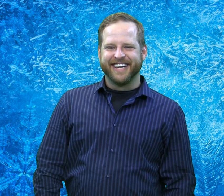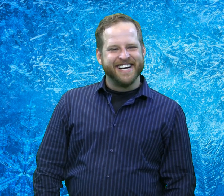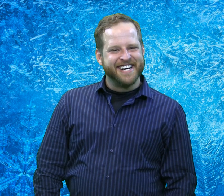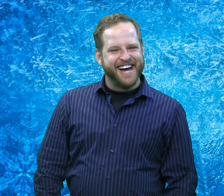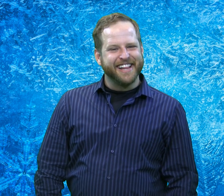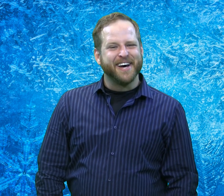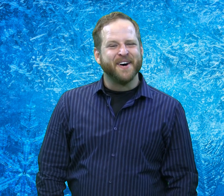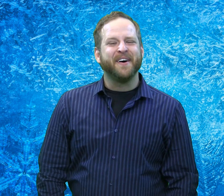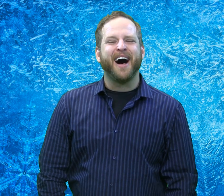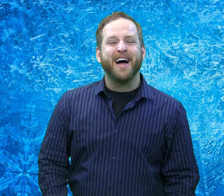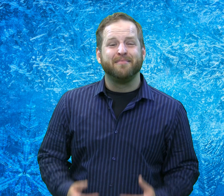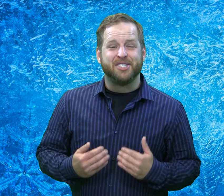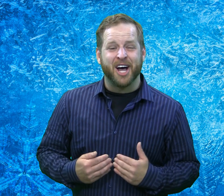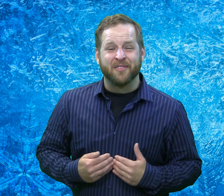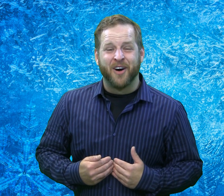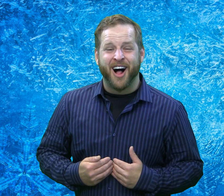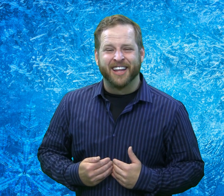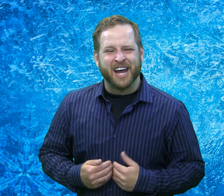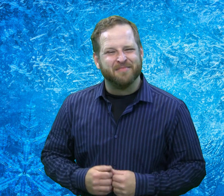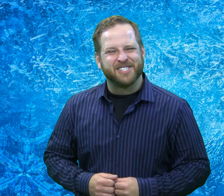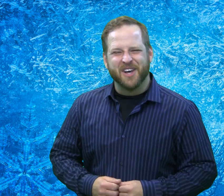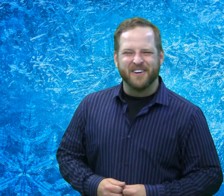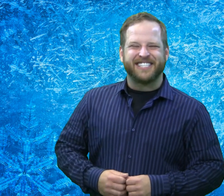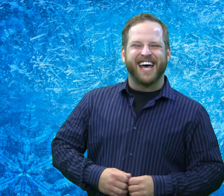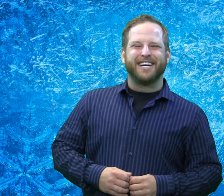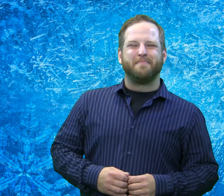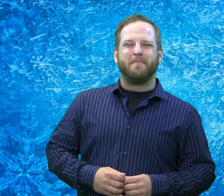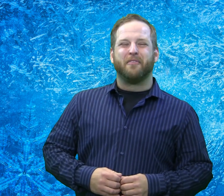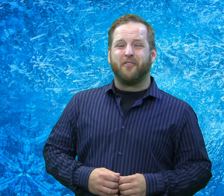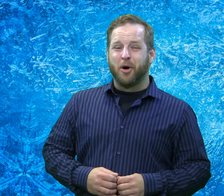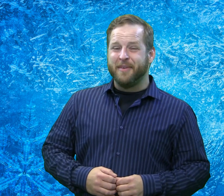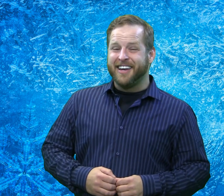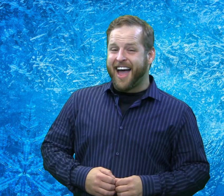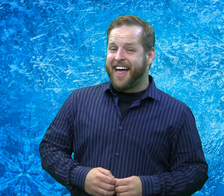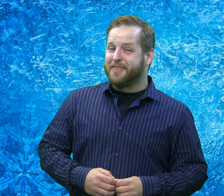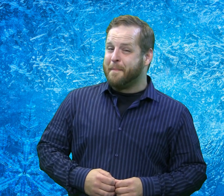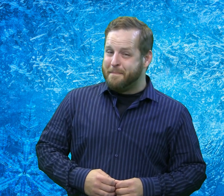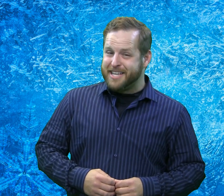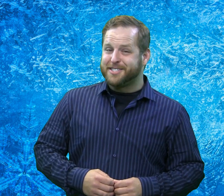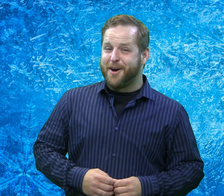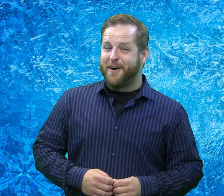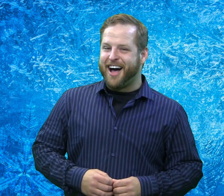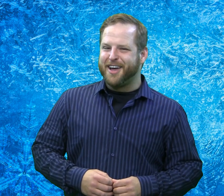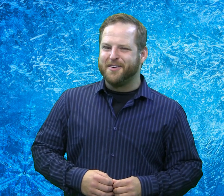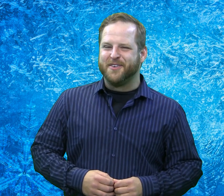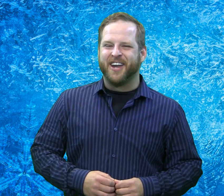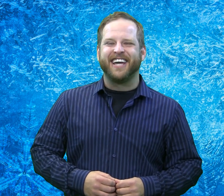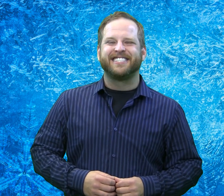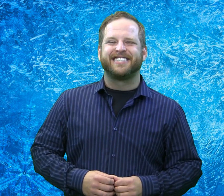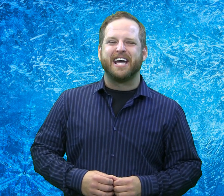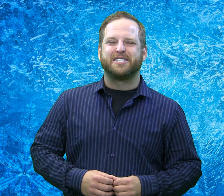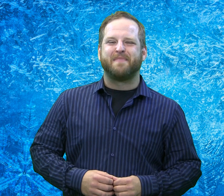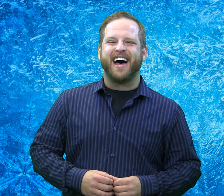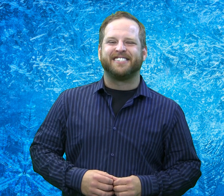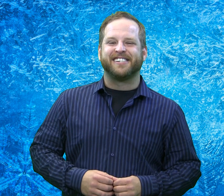Hello, I'm John Wall, and I'm so excited to be performing at the Miss Ohio United States Paddle.